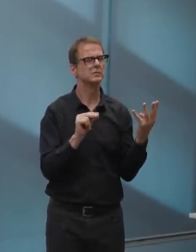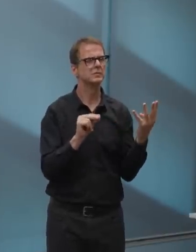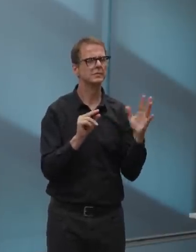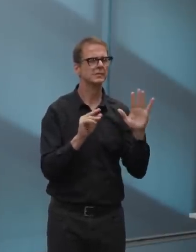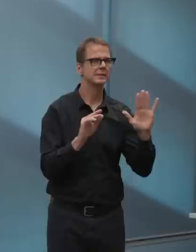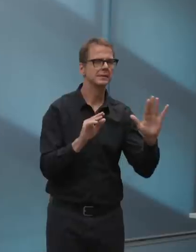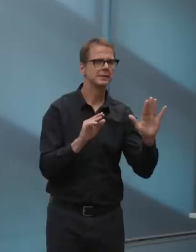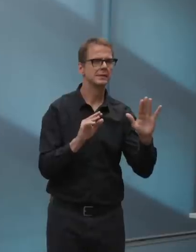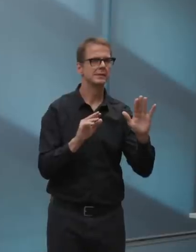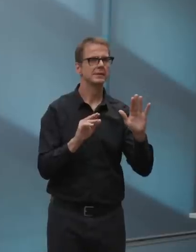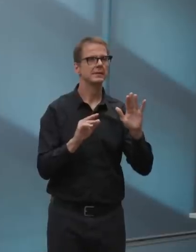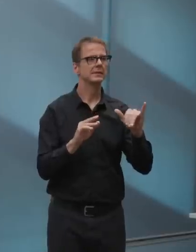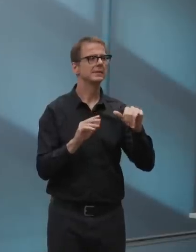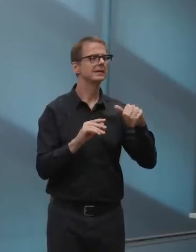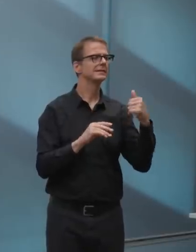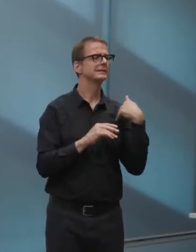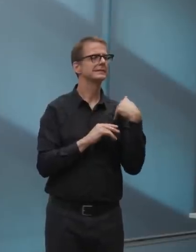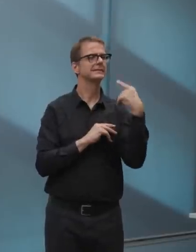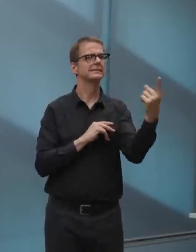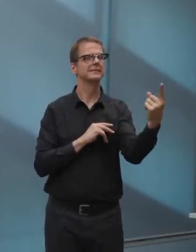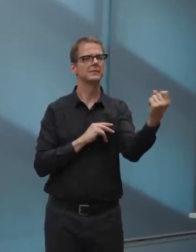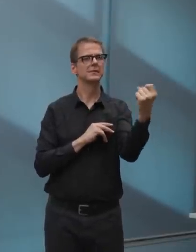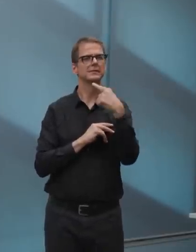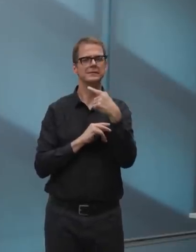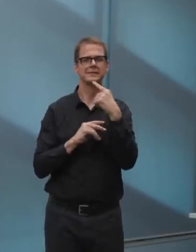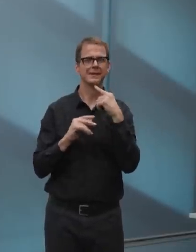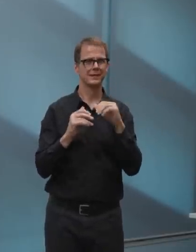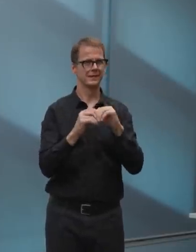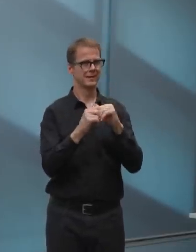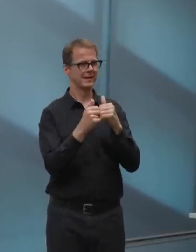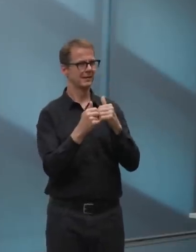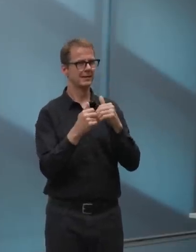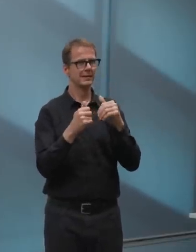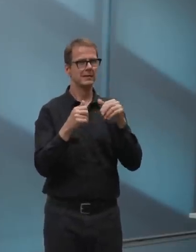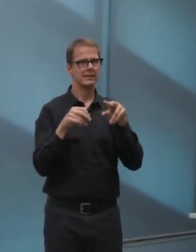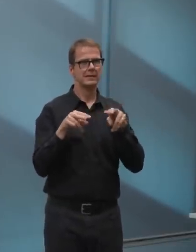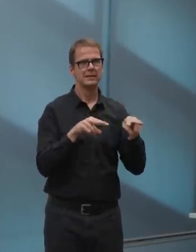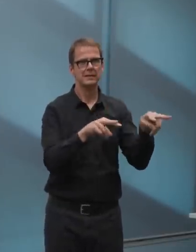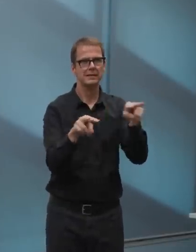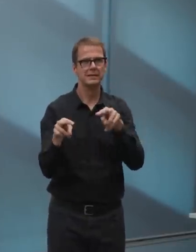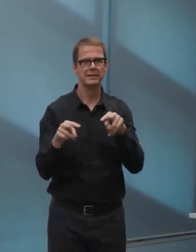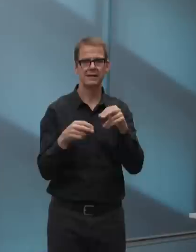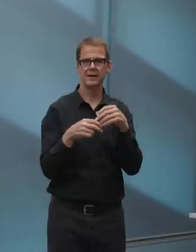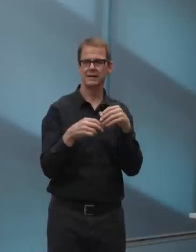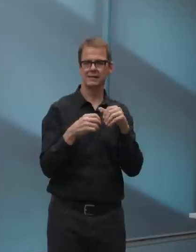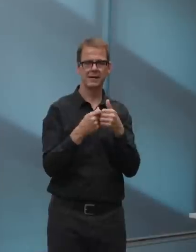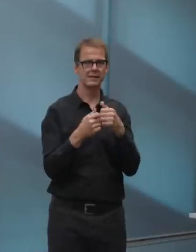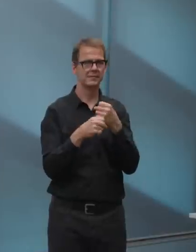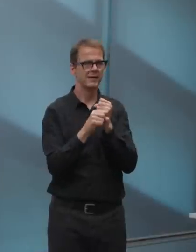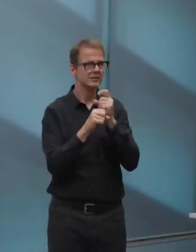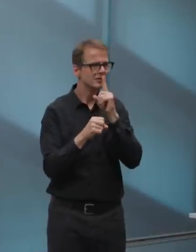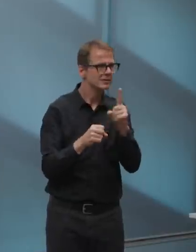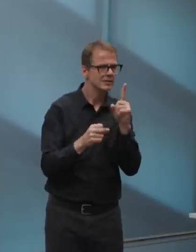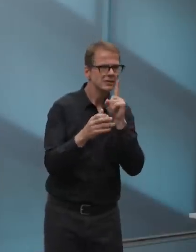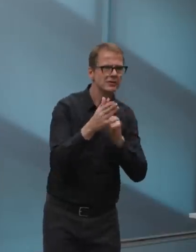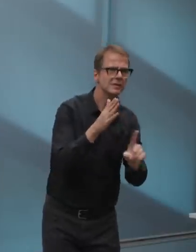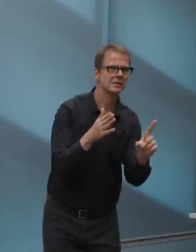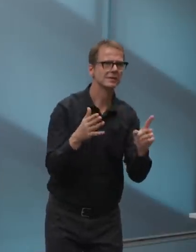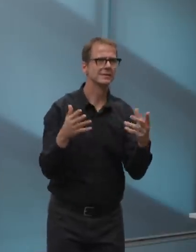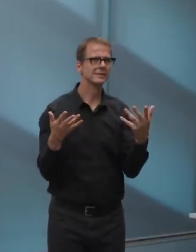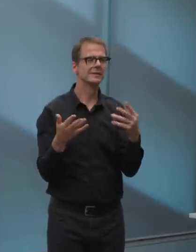that these are the restrictions and these are the guidelines, which are, are, we're considering the rules around operations in,